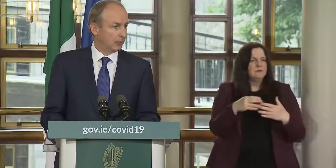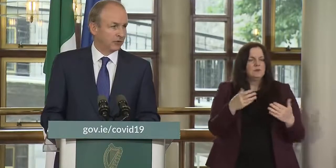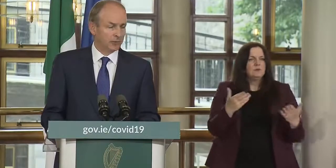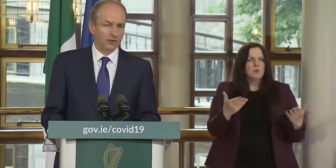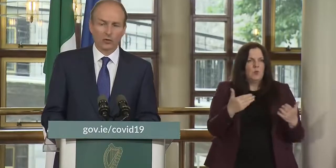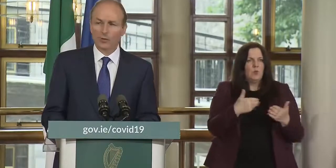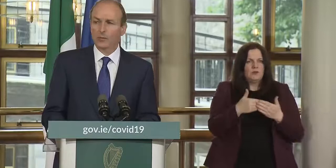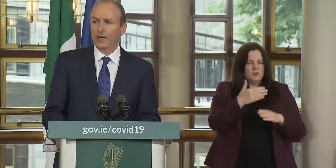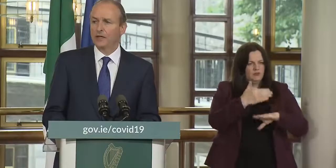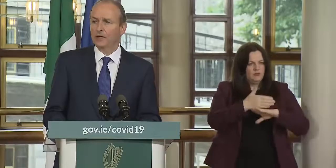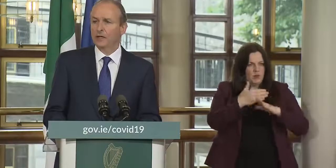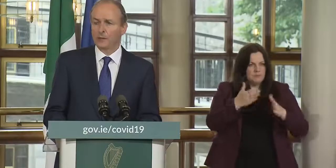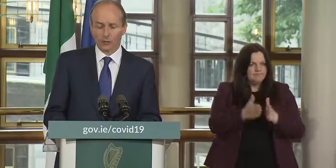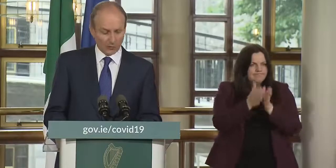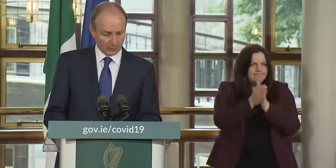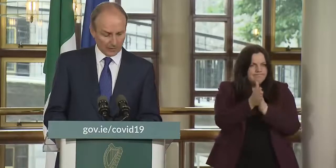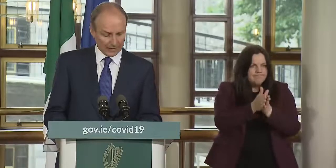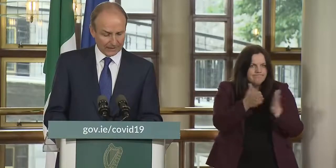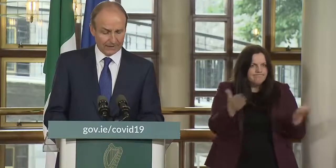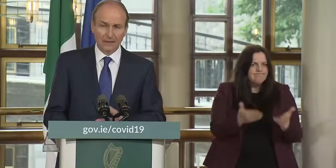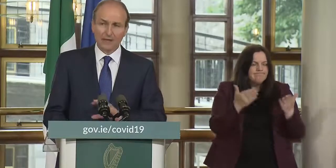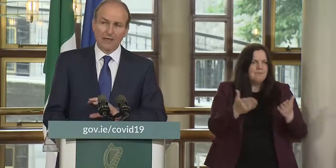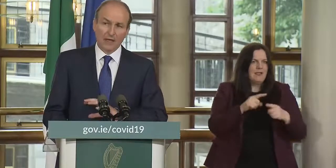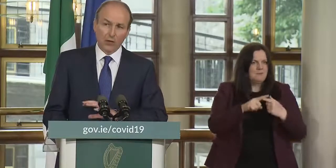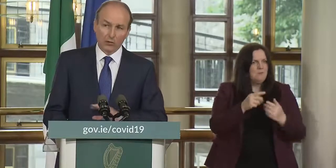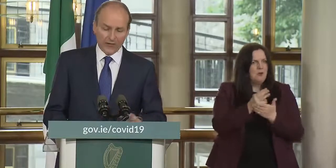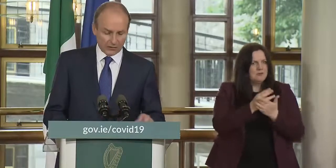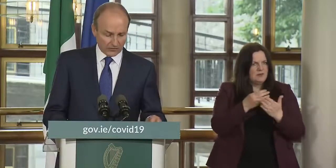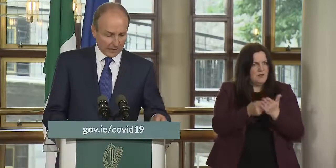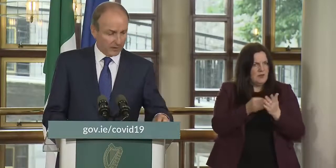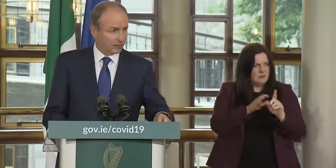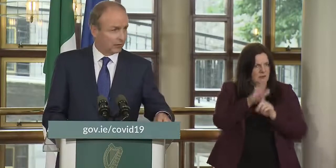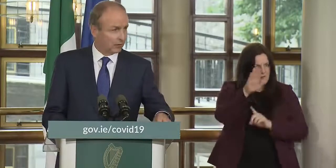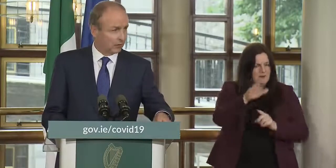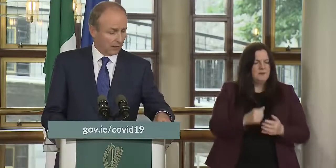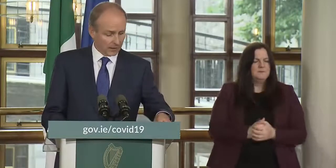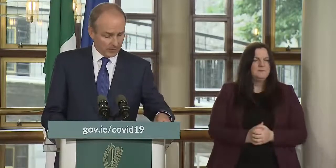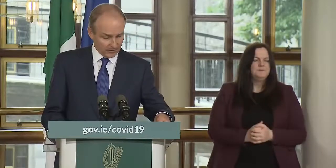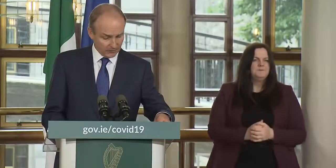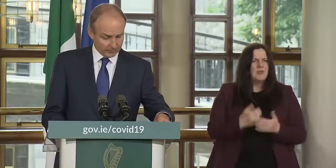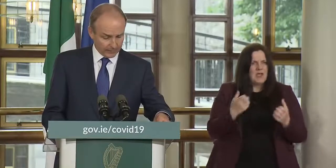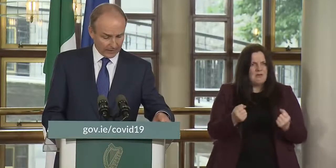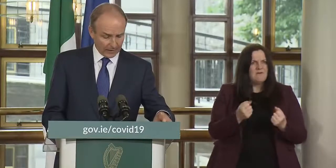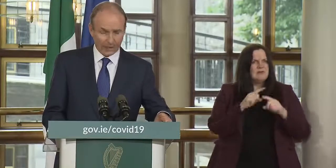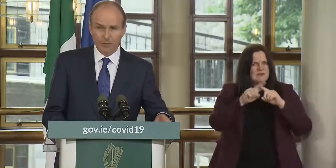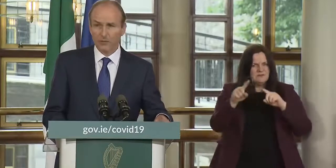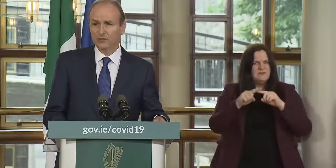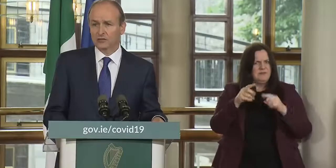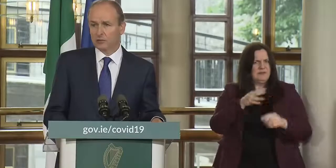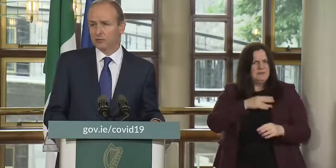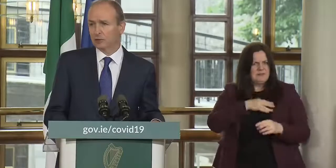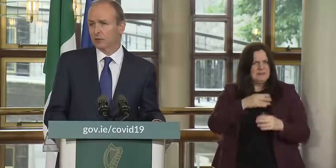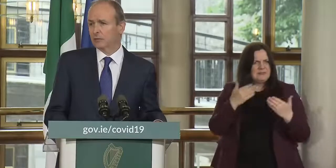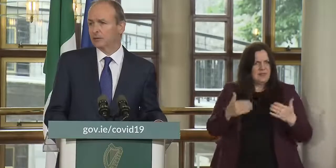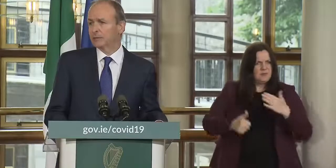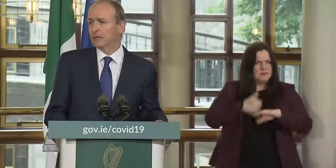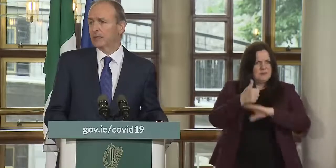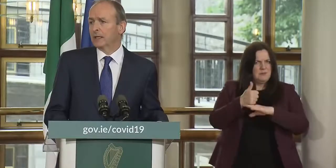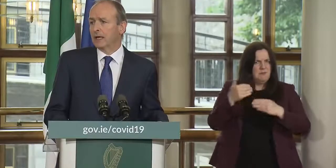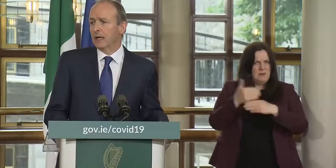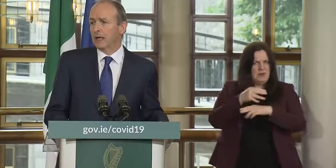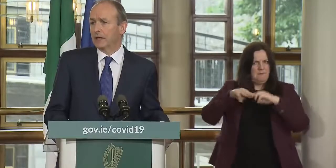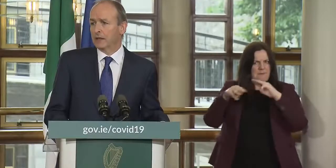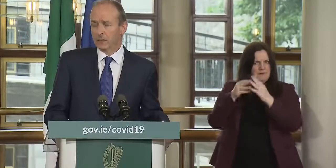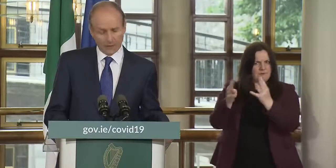job stimulus program and the economic recovery plan a whole range of cabinet committees have been established by the government